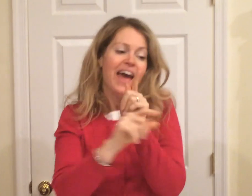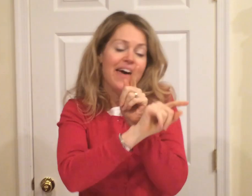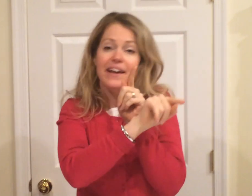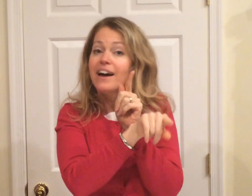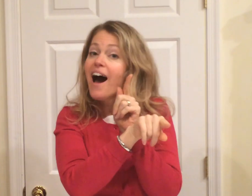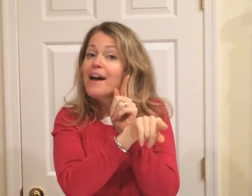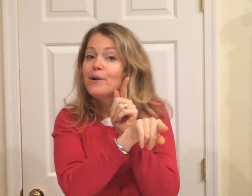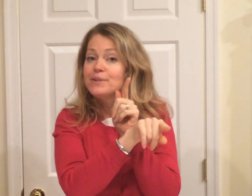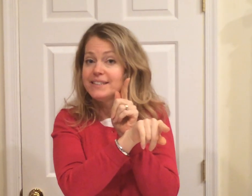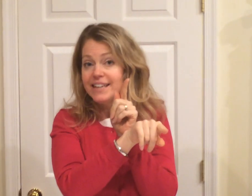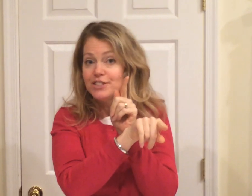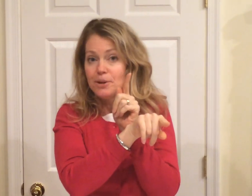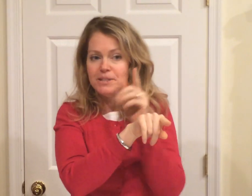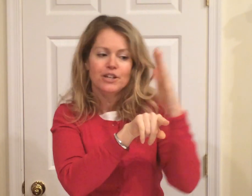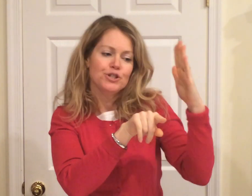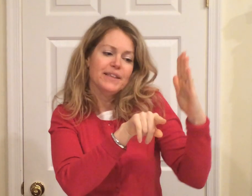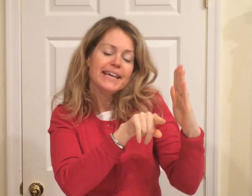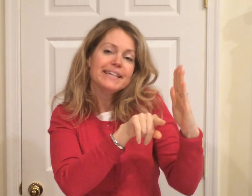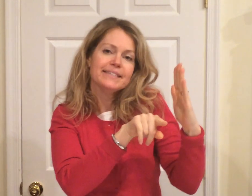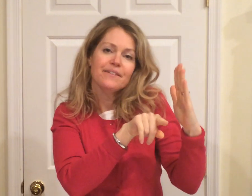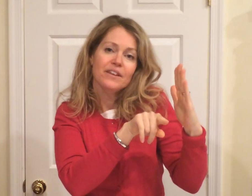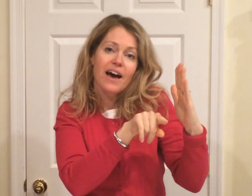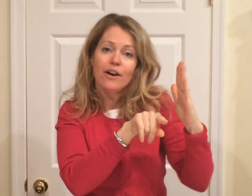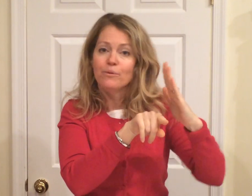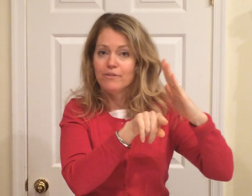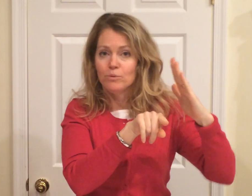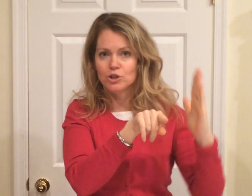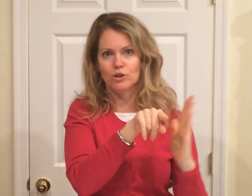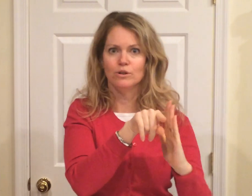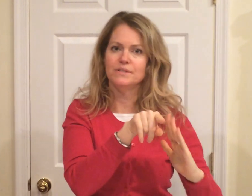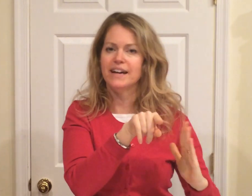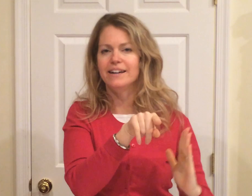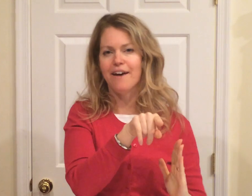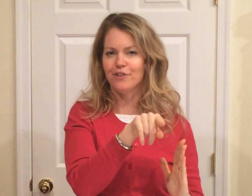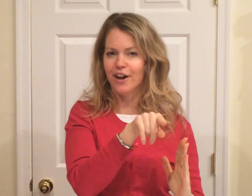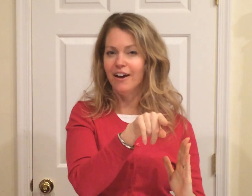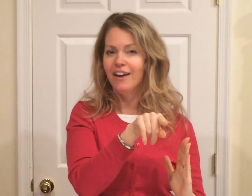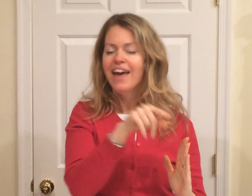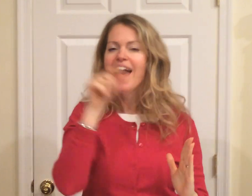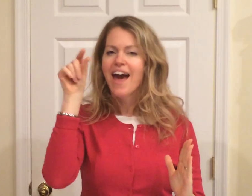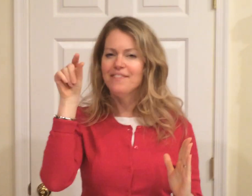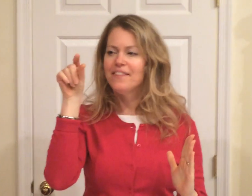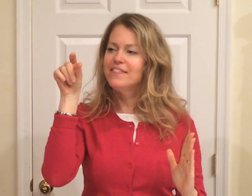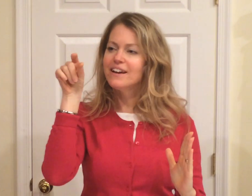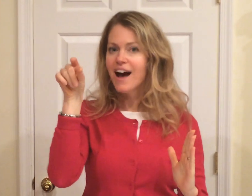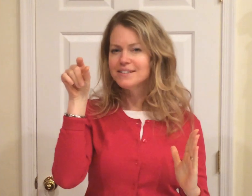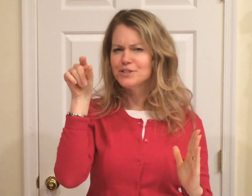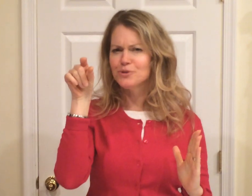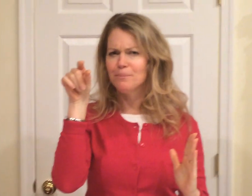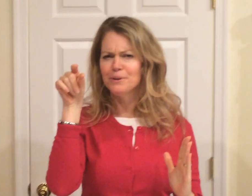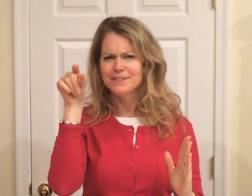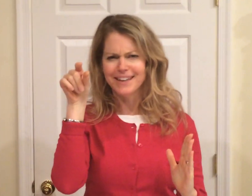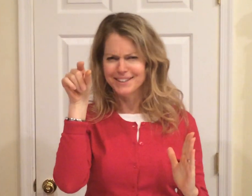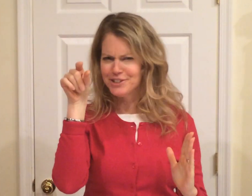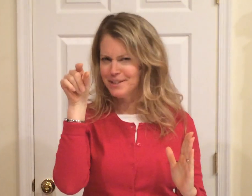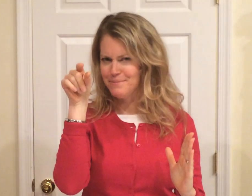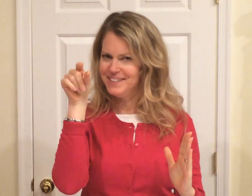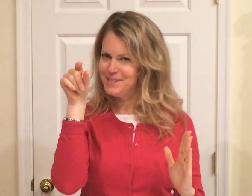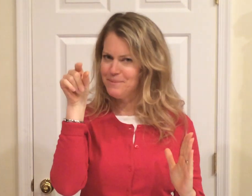And then Cairo is in Egypt to the east of the Nile River, which curves down in Africa. And then the Gaza Strip looks like a jelly bean to